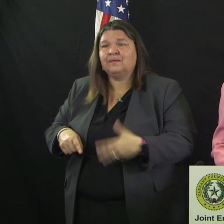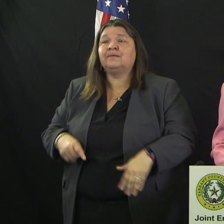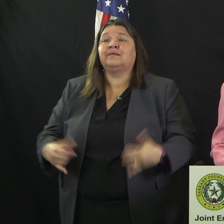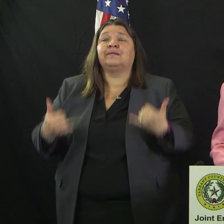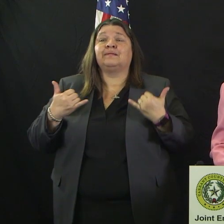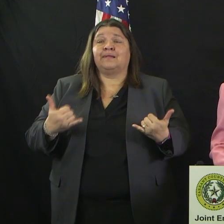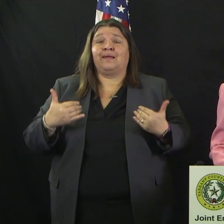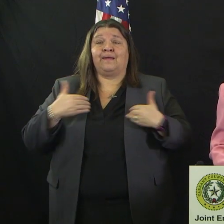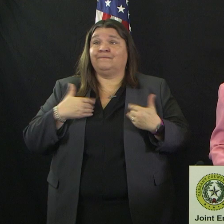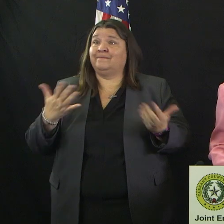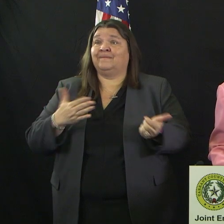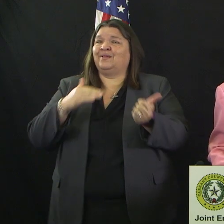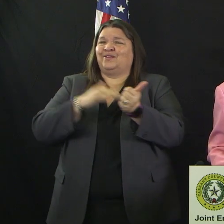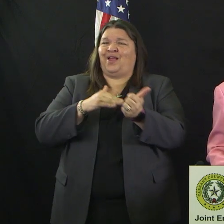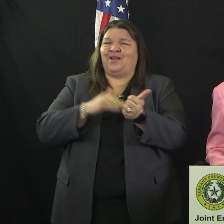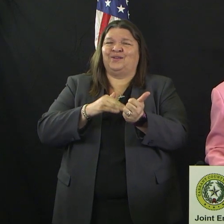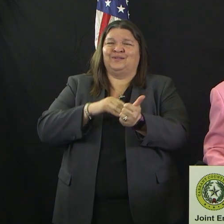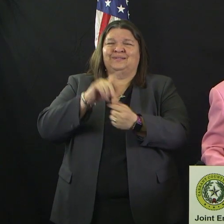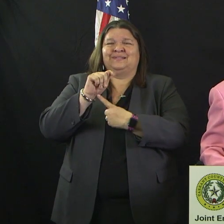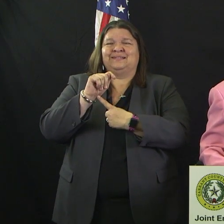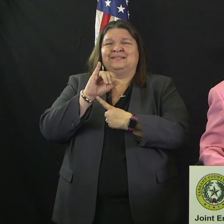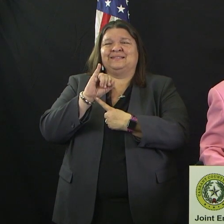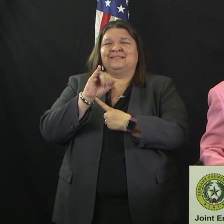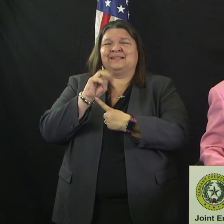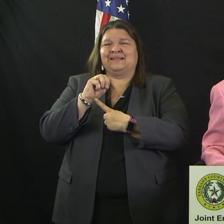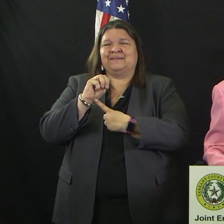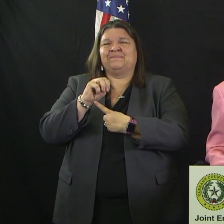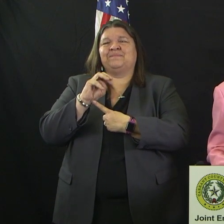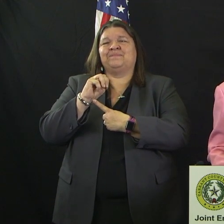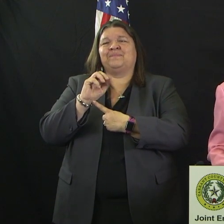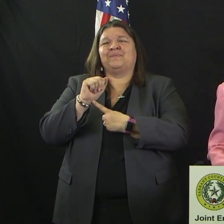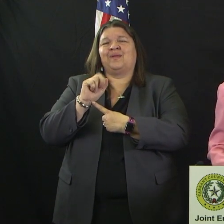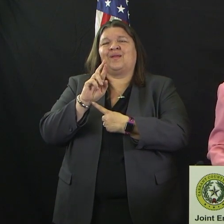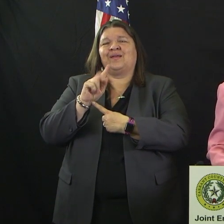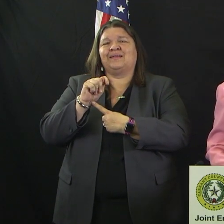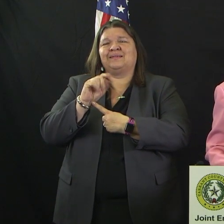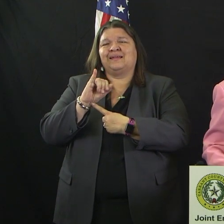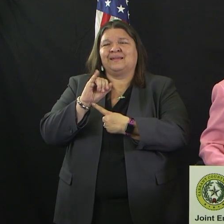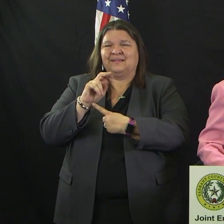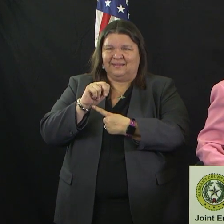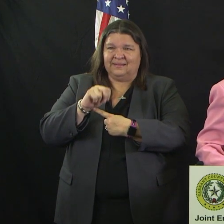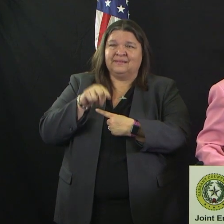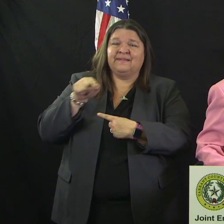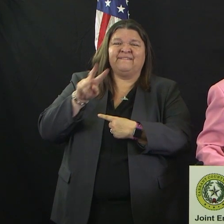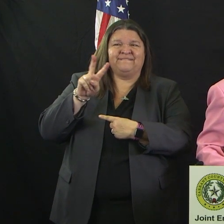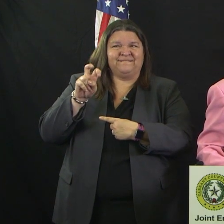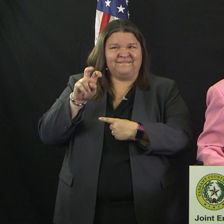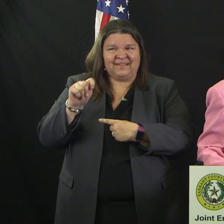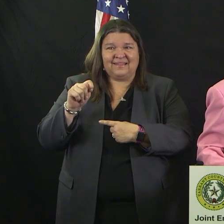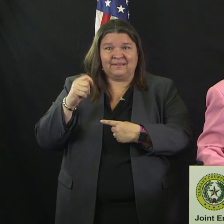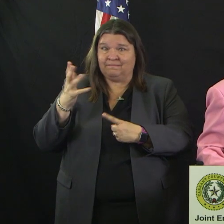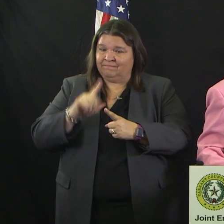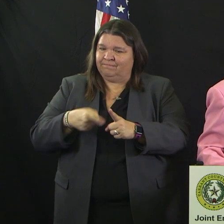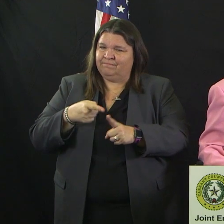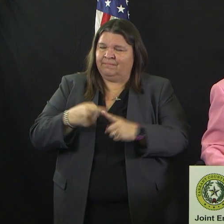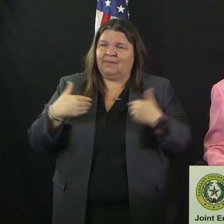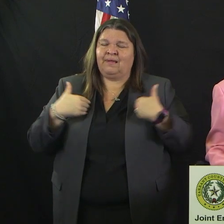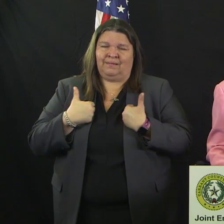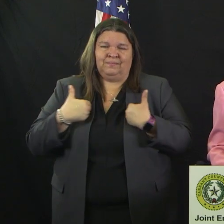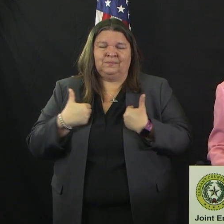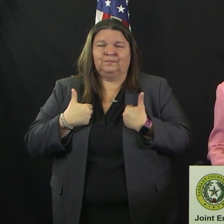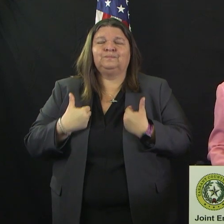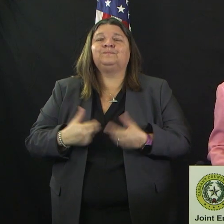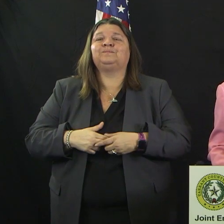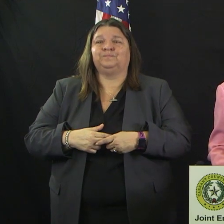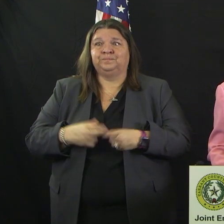Martin, who's our veterinarian at our animal shelter. Dr. Martin, the questions come up several times today. What about my pets? And